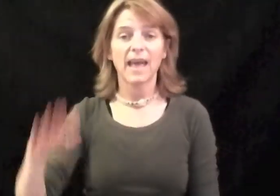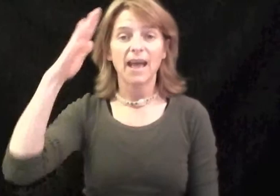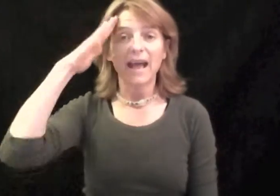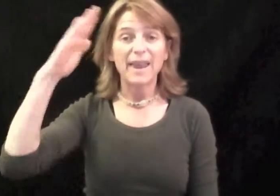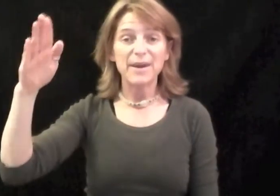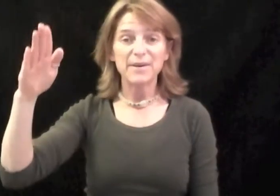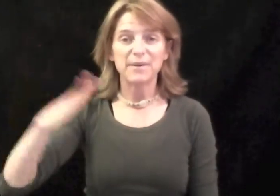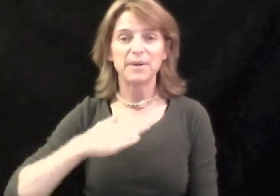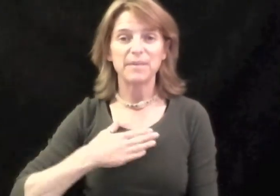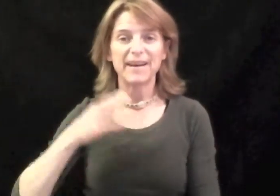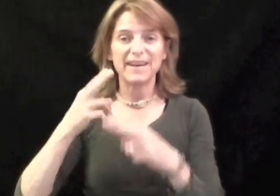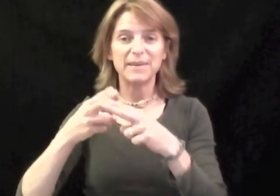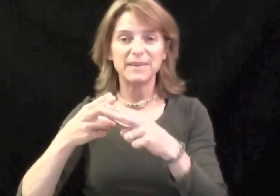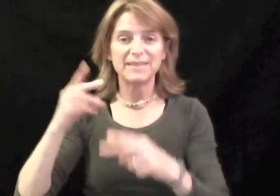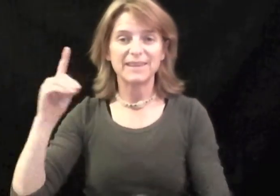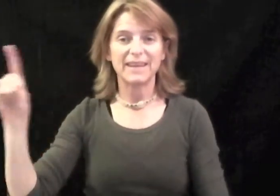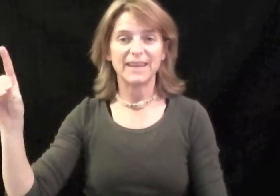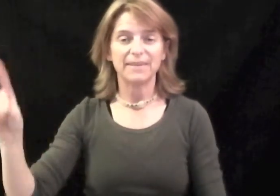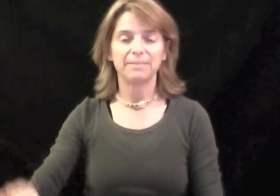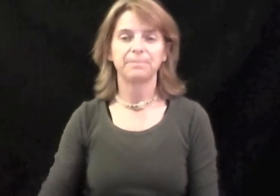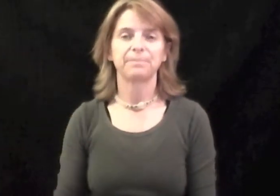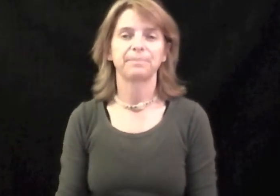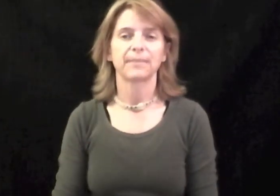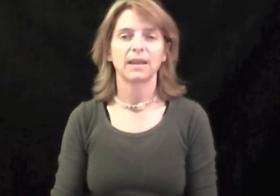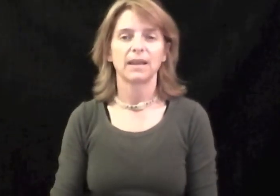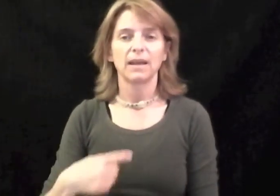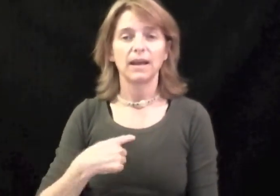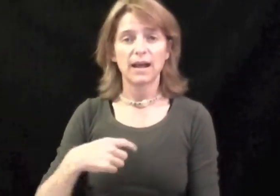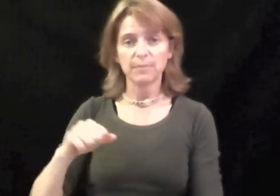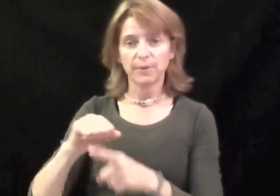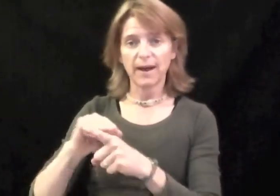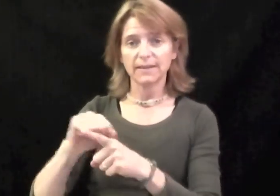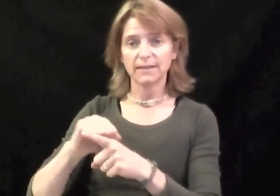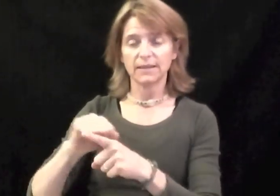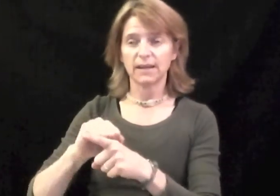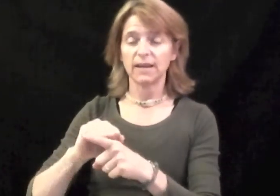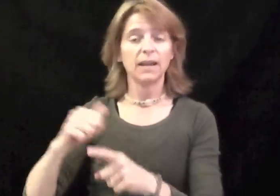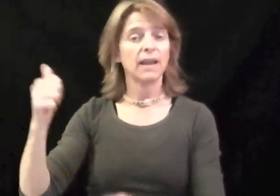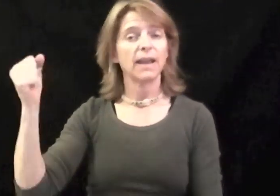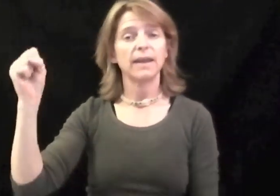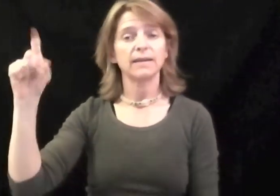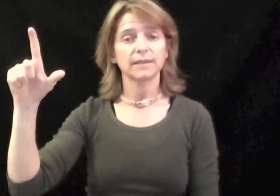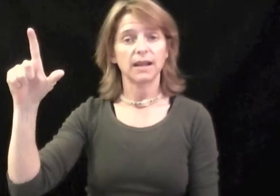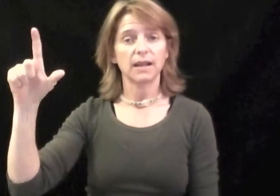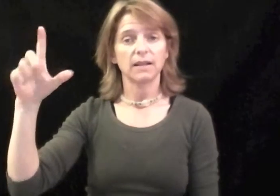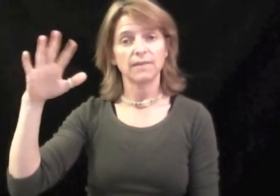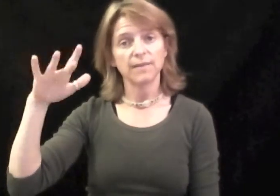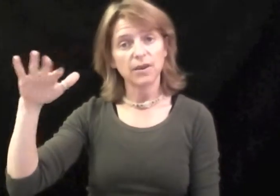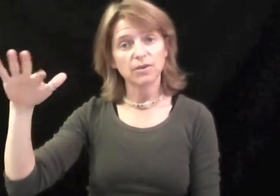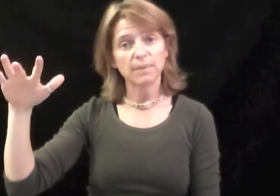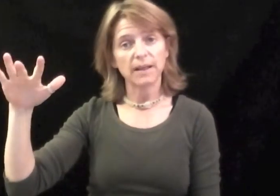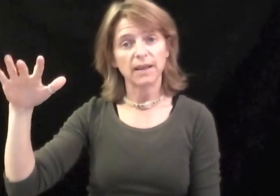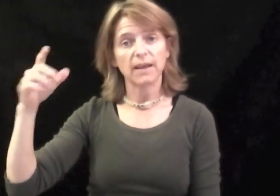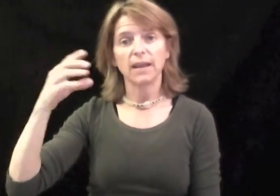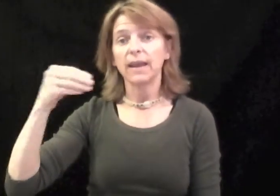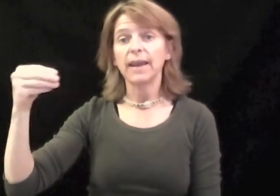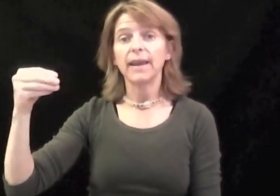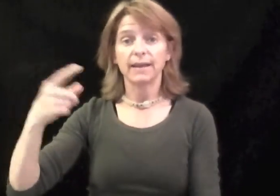Hello, my name is Dee Dee and I'm practicing ASL, fingerspelling, and